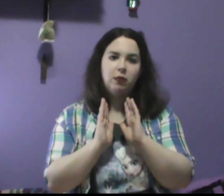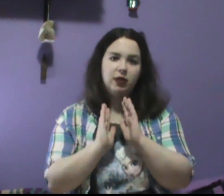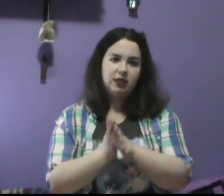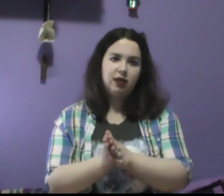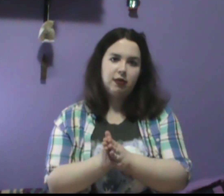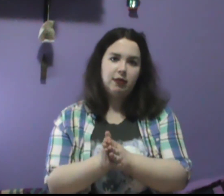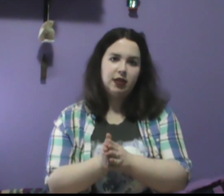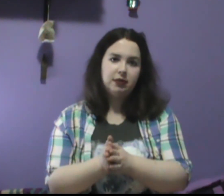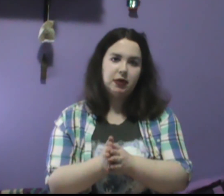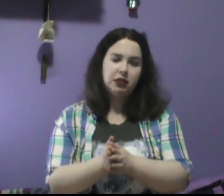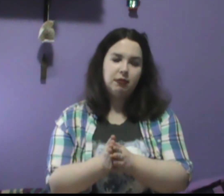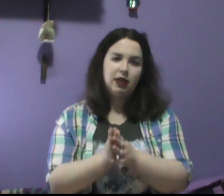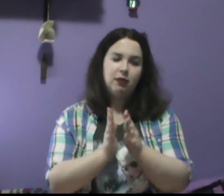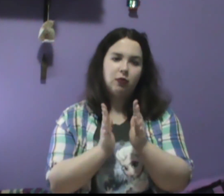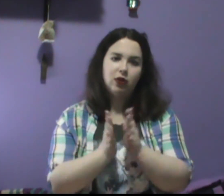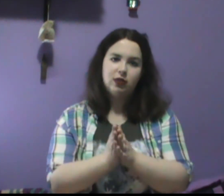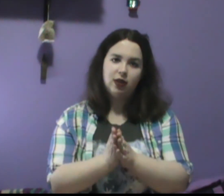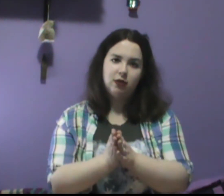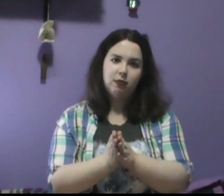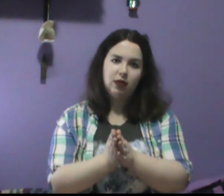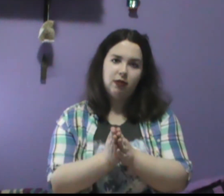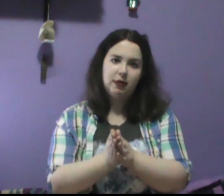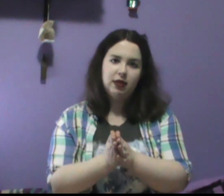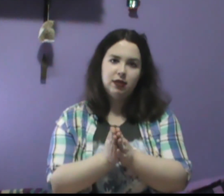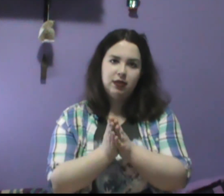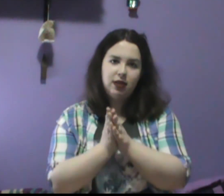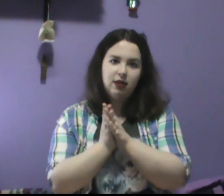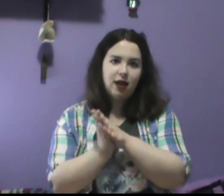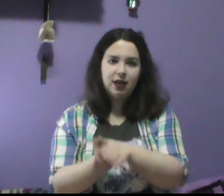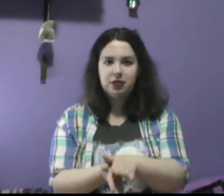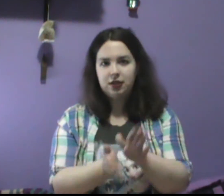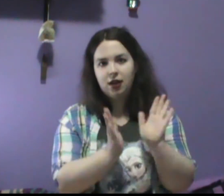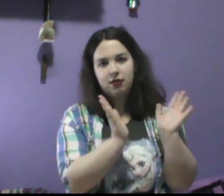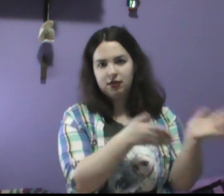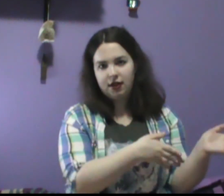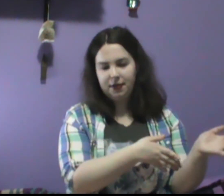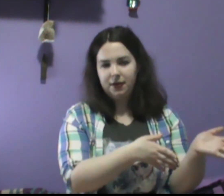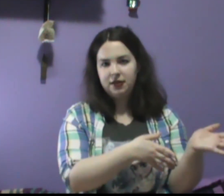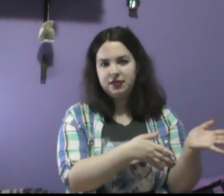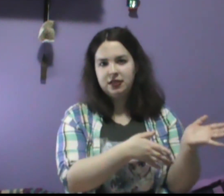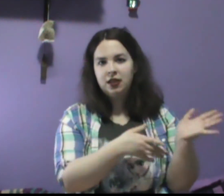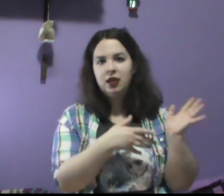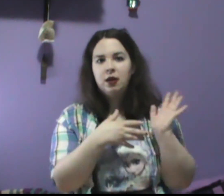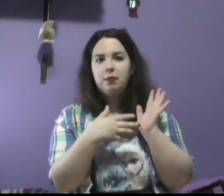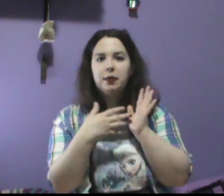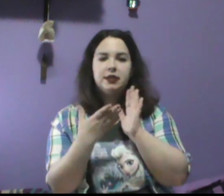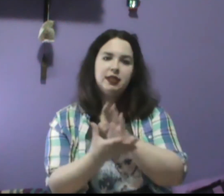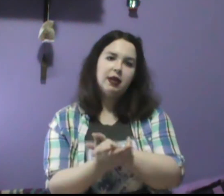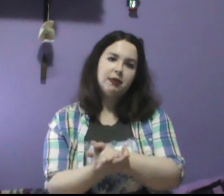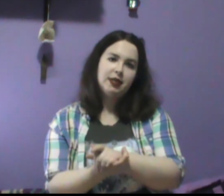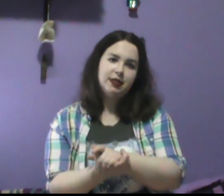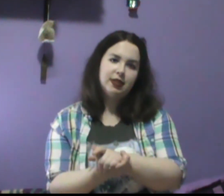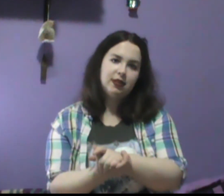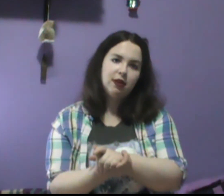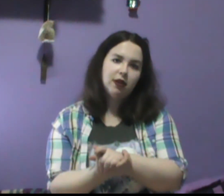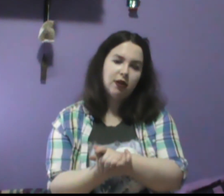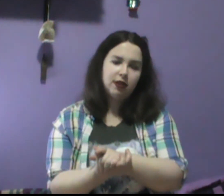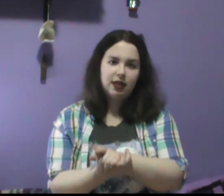would have stuck with his regimen and would have stuck with the pills and not actually gone to clockworks, but stayed with his sister and all that